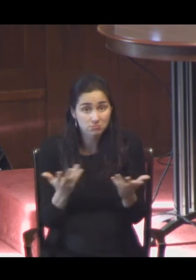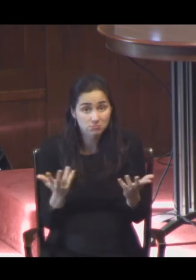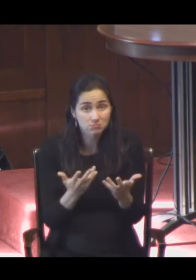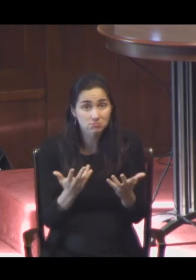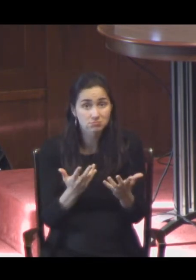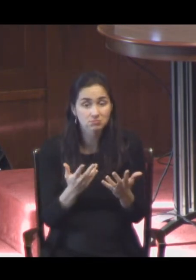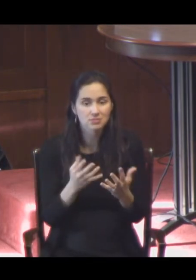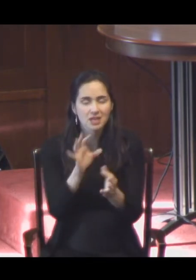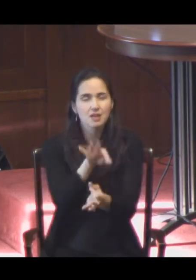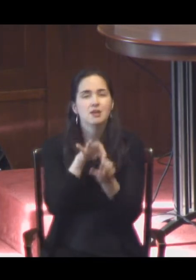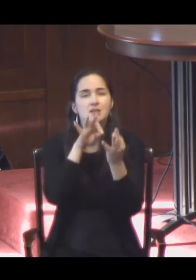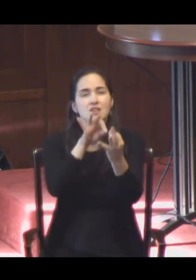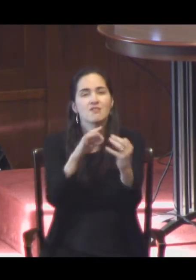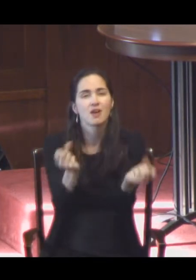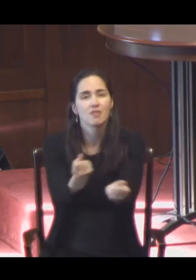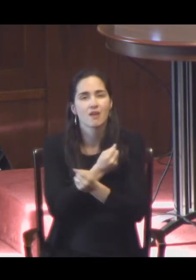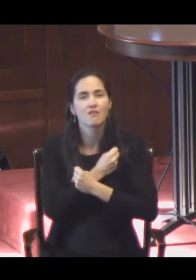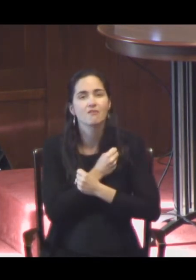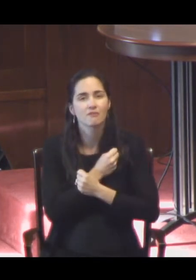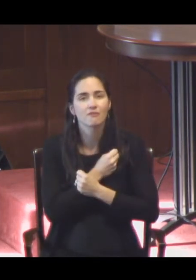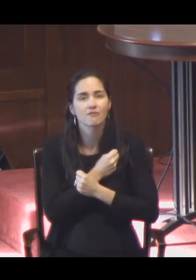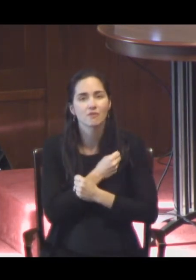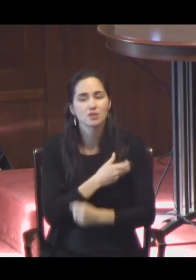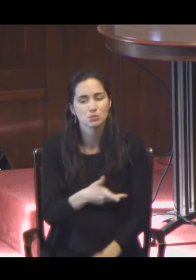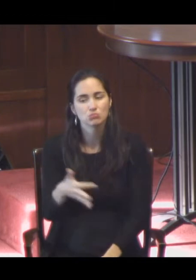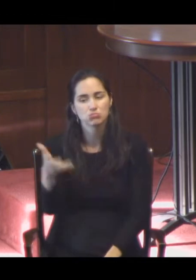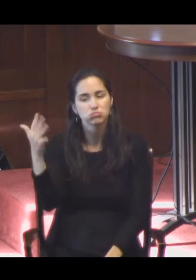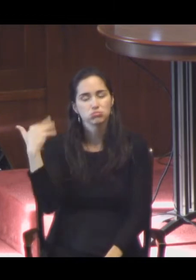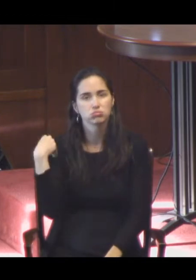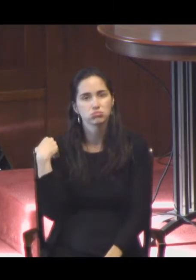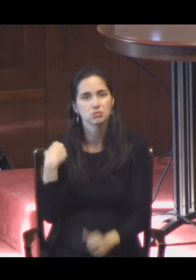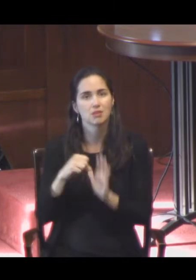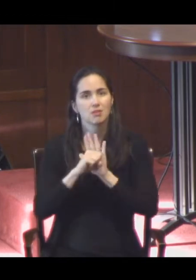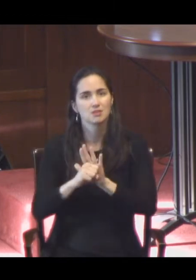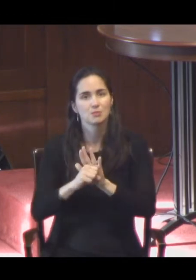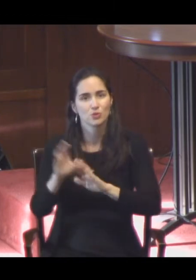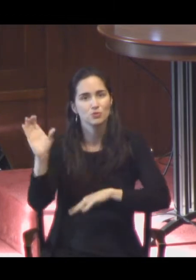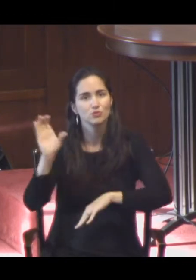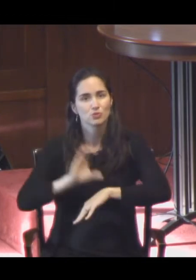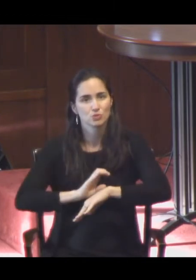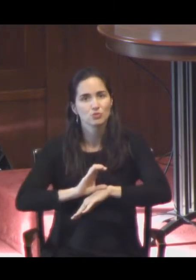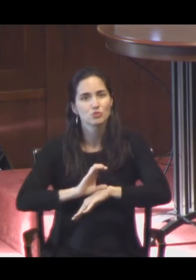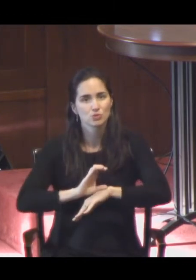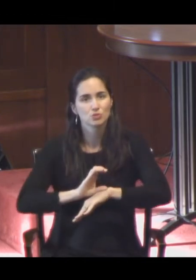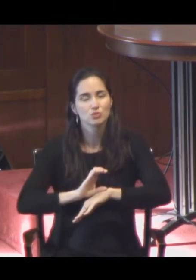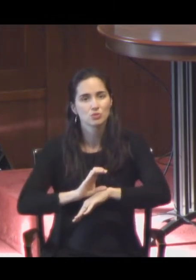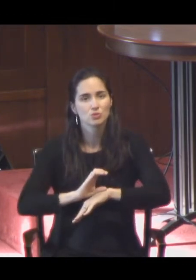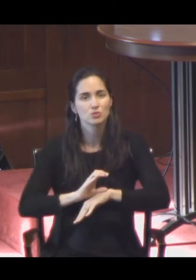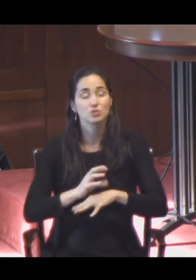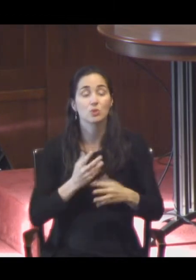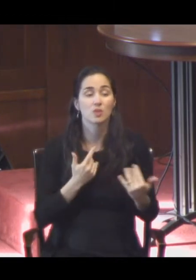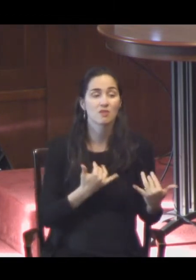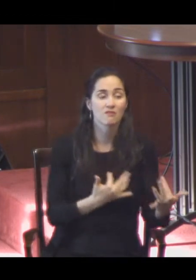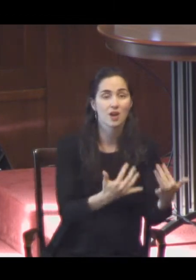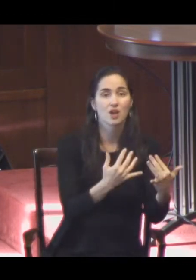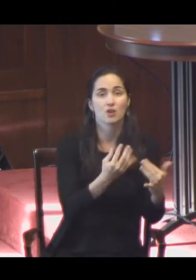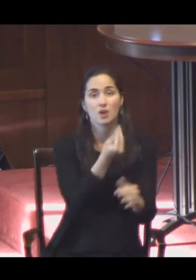symbol in medieval times of the church. So the fire and the rose are one at the end. He says, a condition of complete